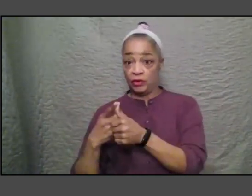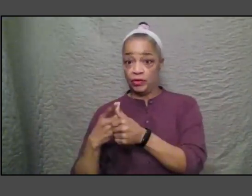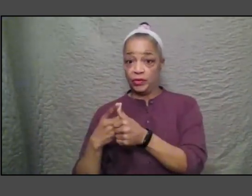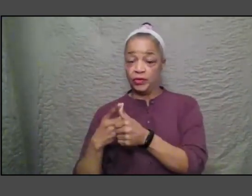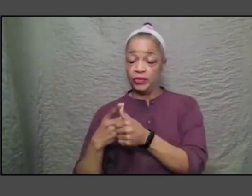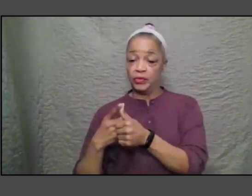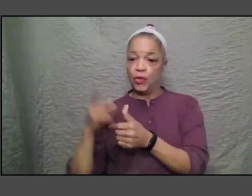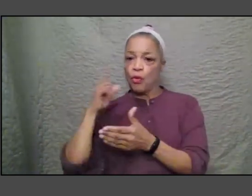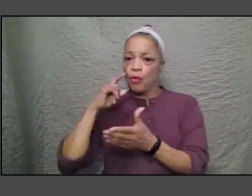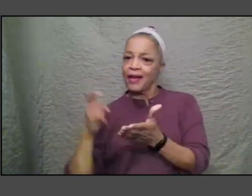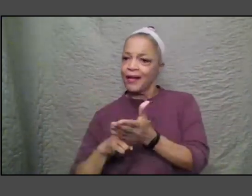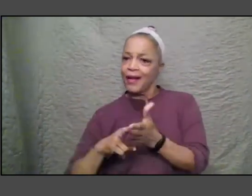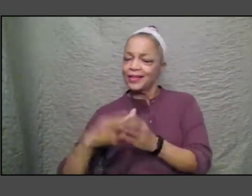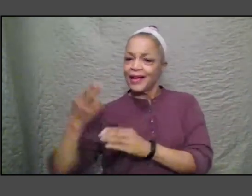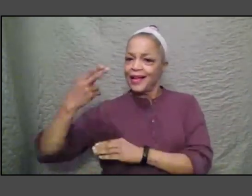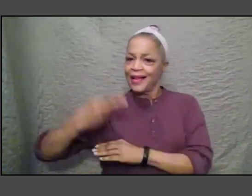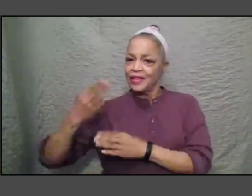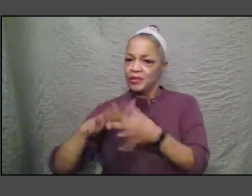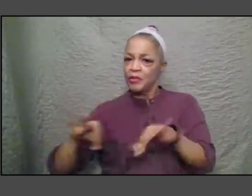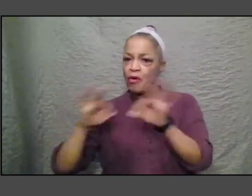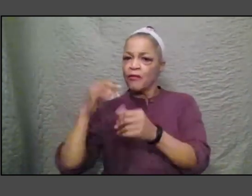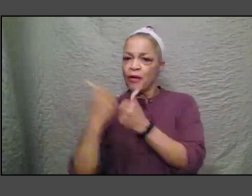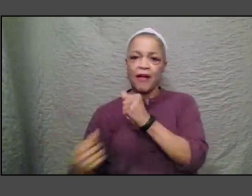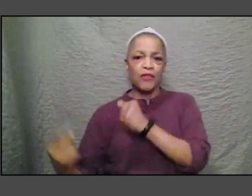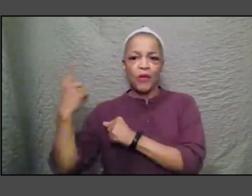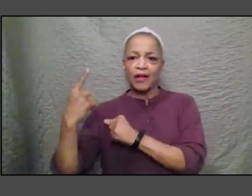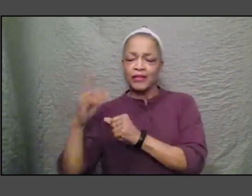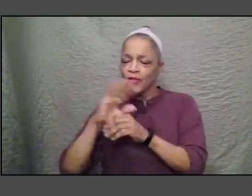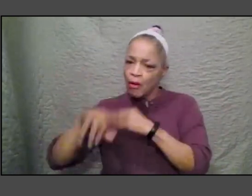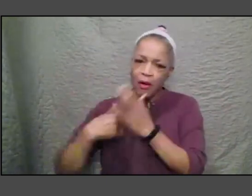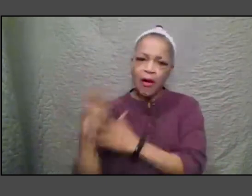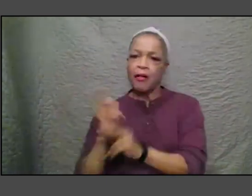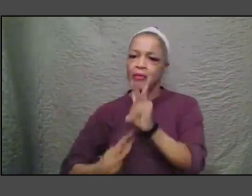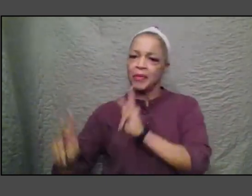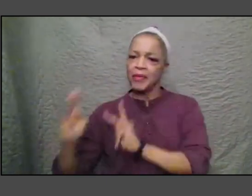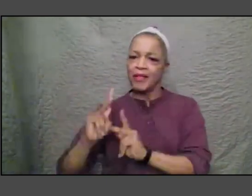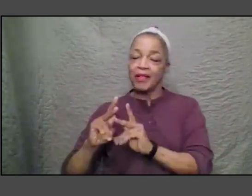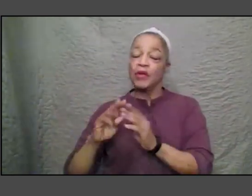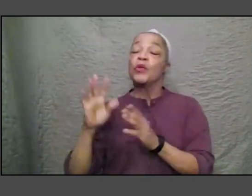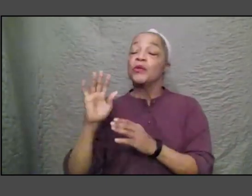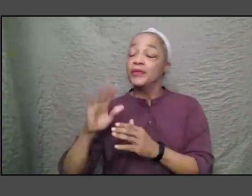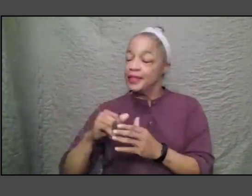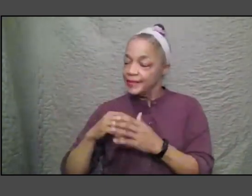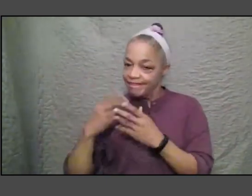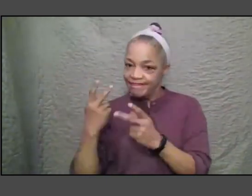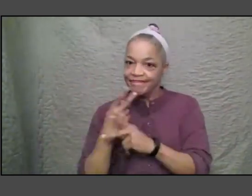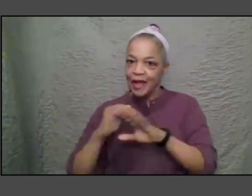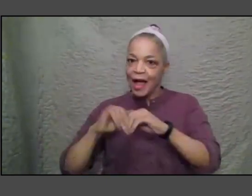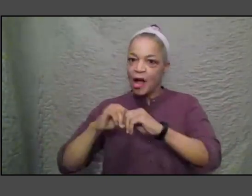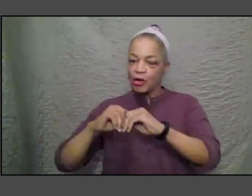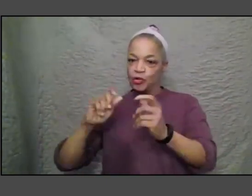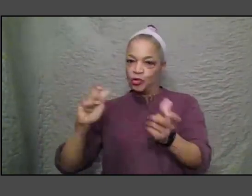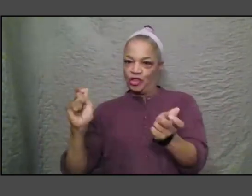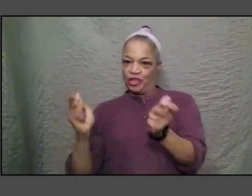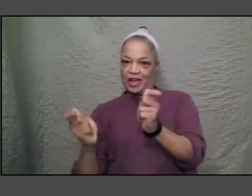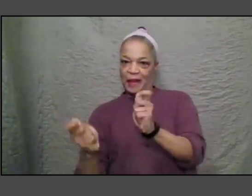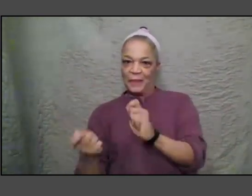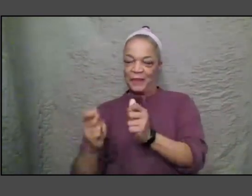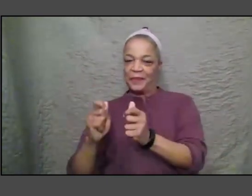important for everybody and therefore we need to find ways to shape it so that people say I care about this not